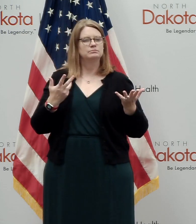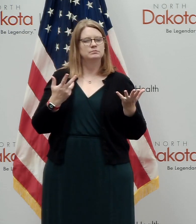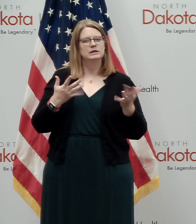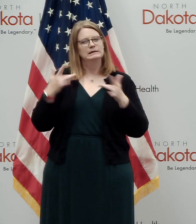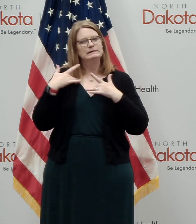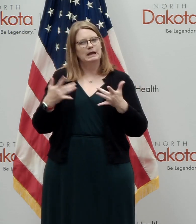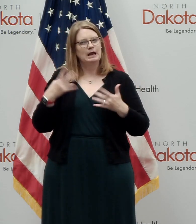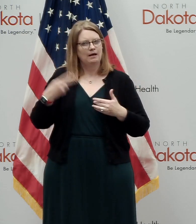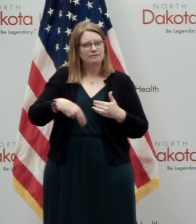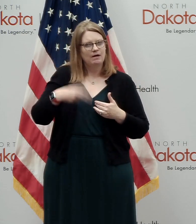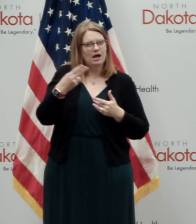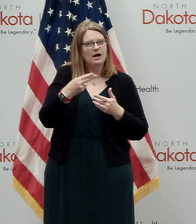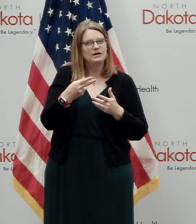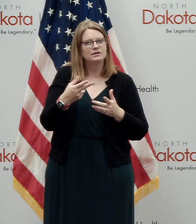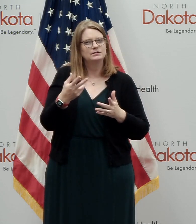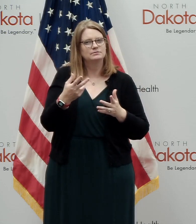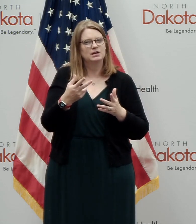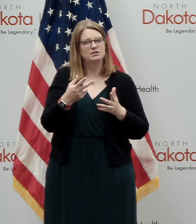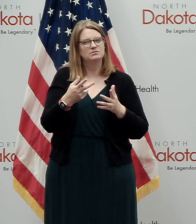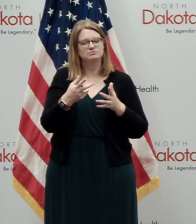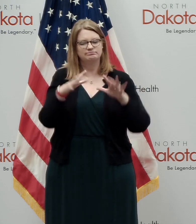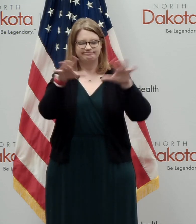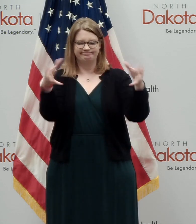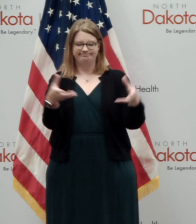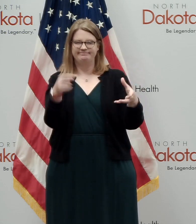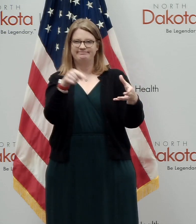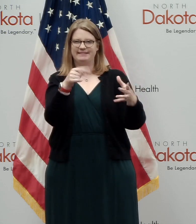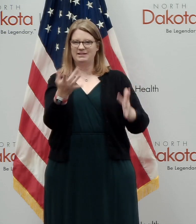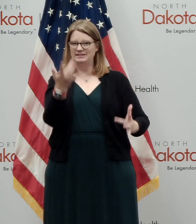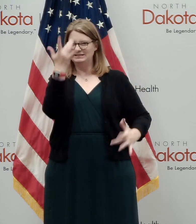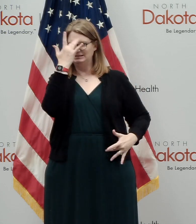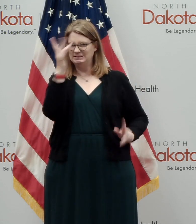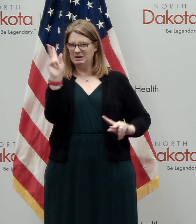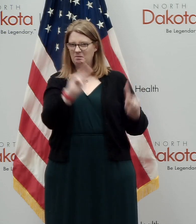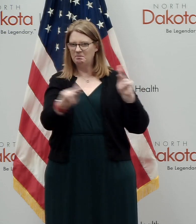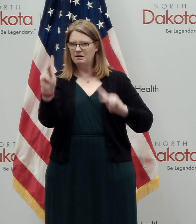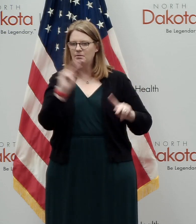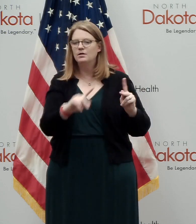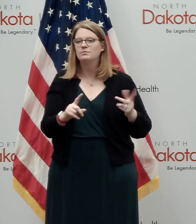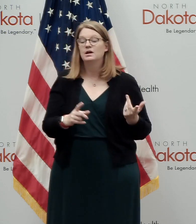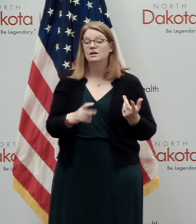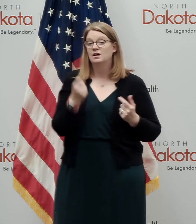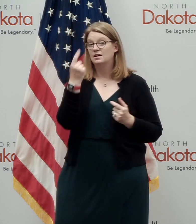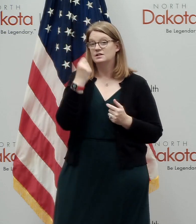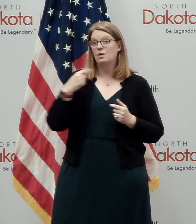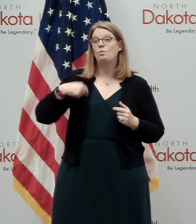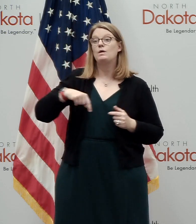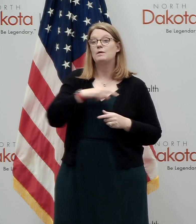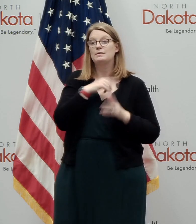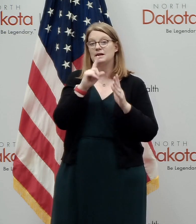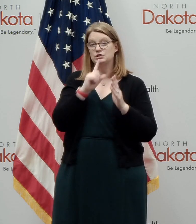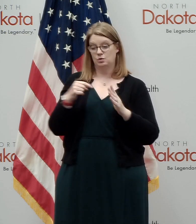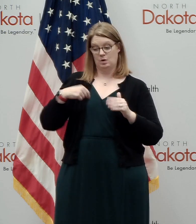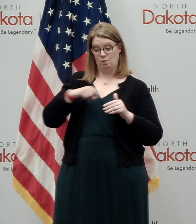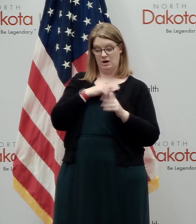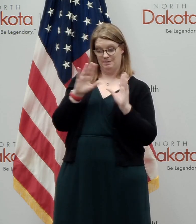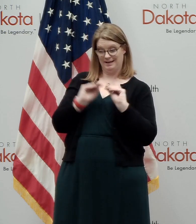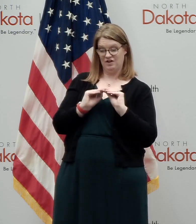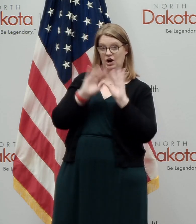cases. But again, we want to make sure that we're understanding and telling the whole story. Over the weekend,